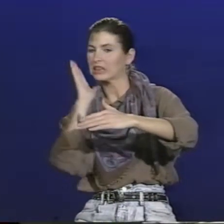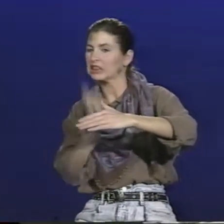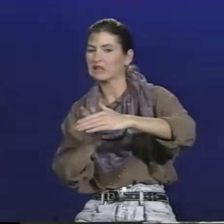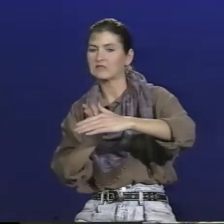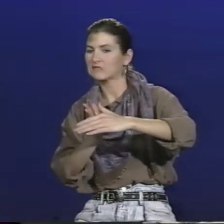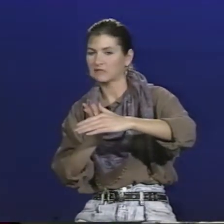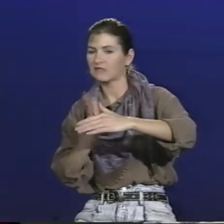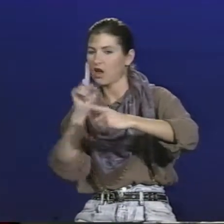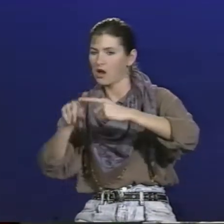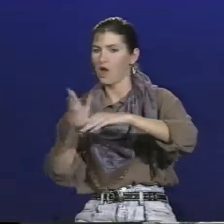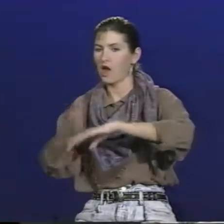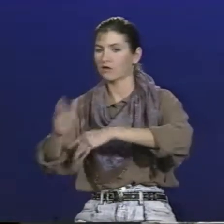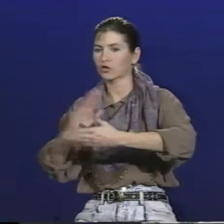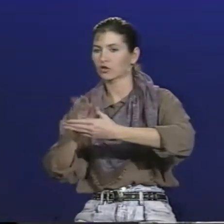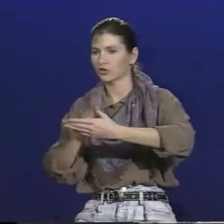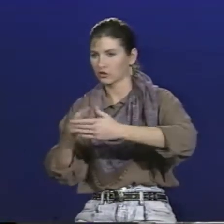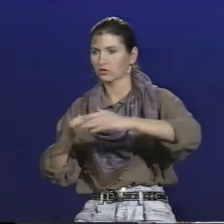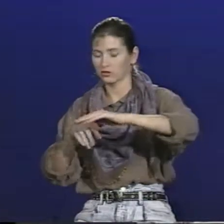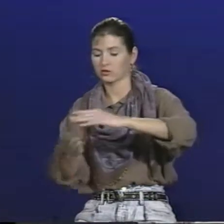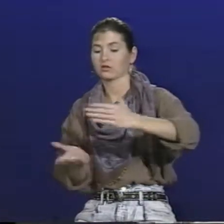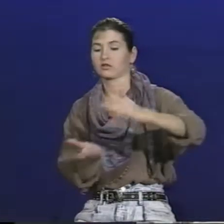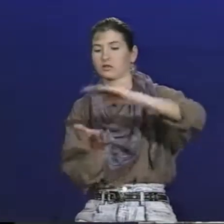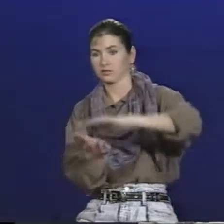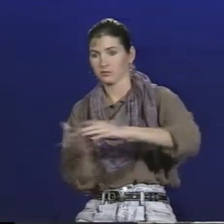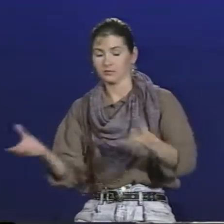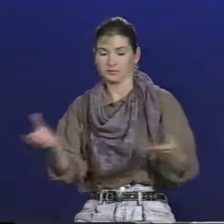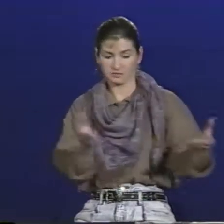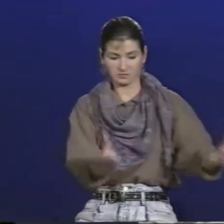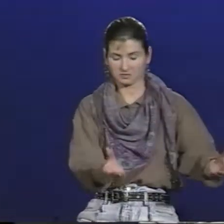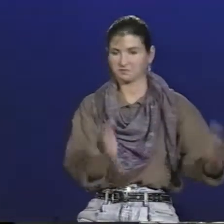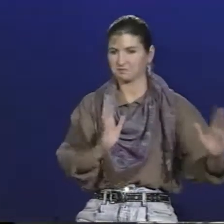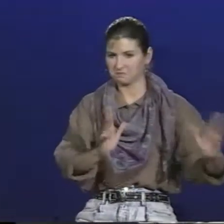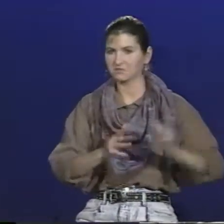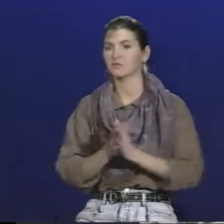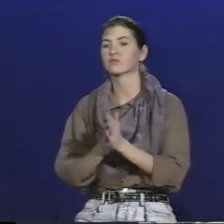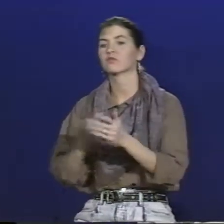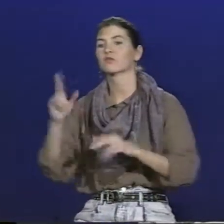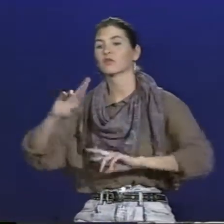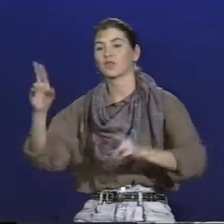Inside you'll see that there are bones. Just leave those bones until after the fish has been cooked.